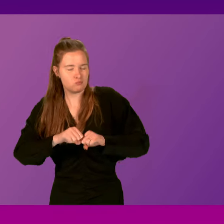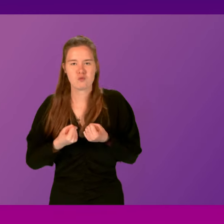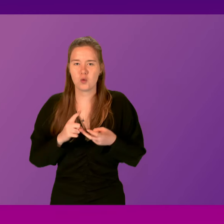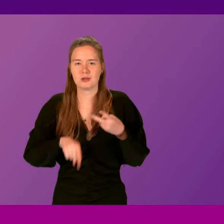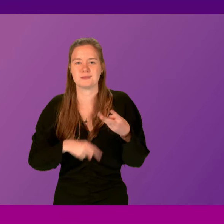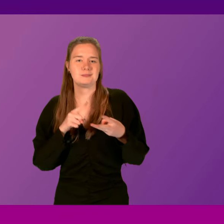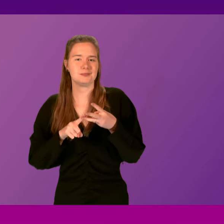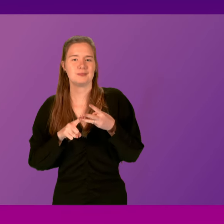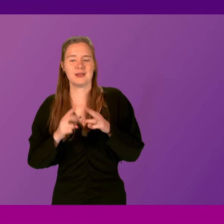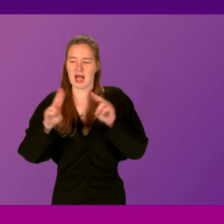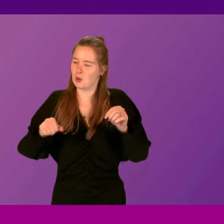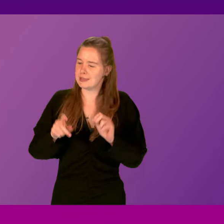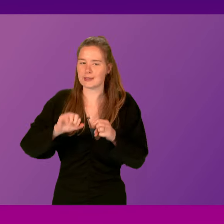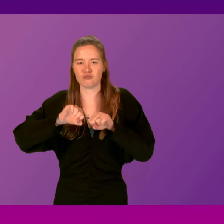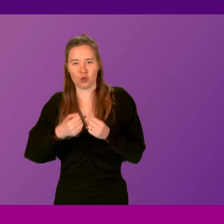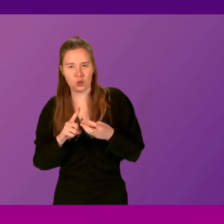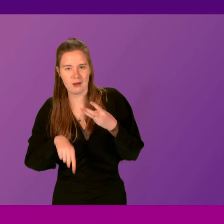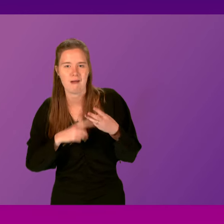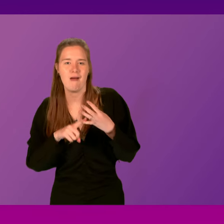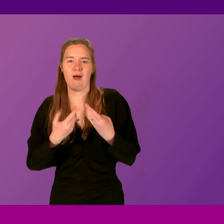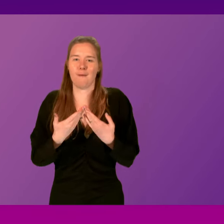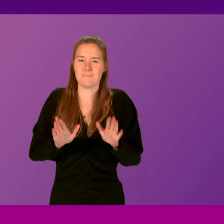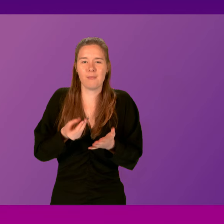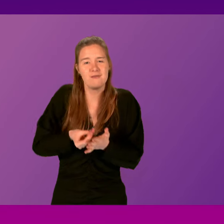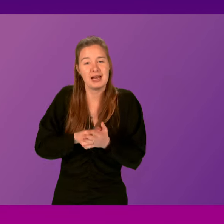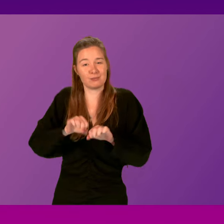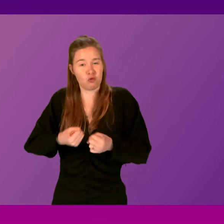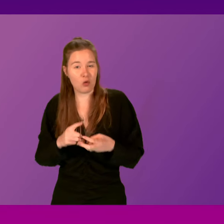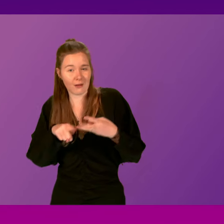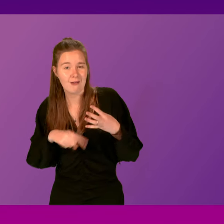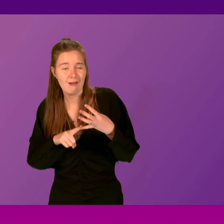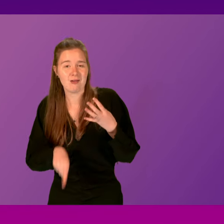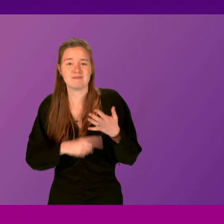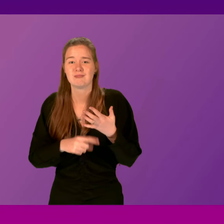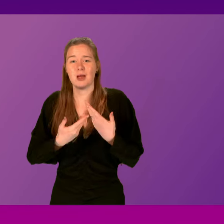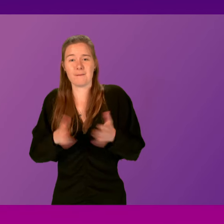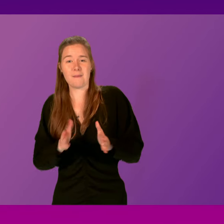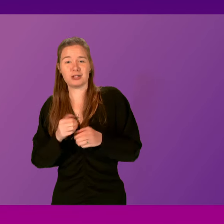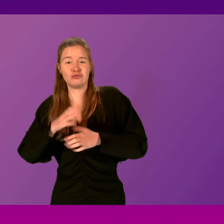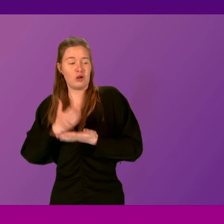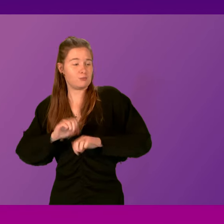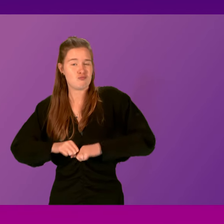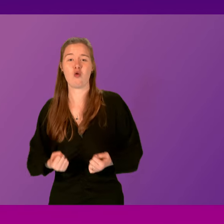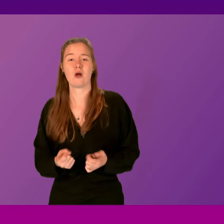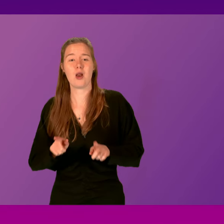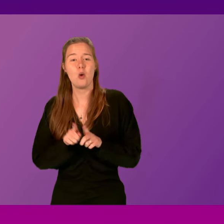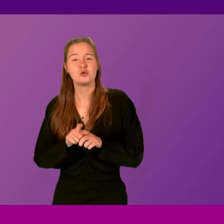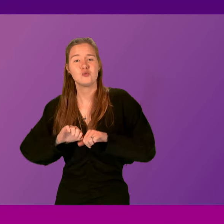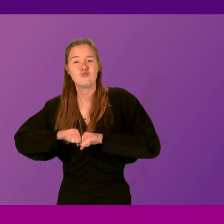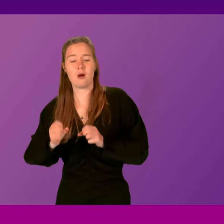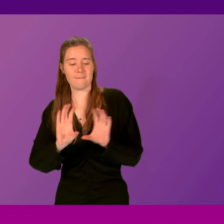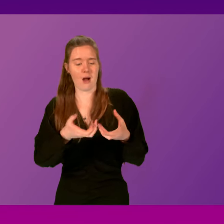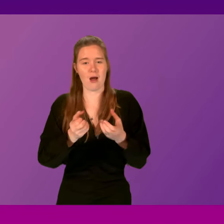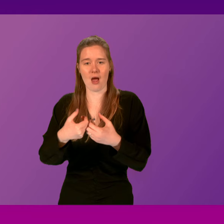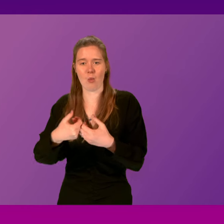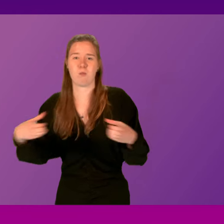they have broken the housing system, they have broken the public finances, they have broken the public's trust, and they seem to have broken their party